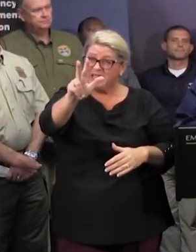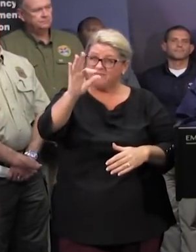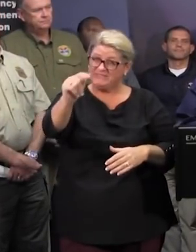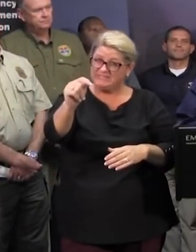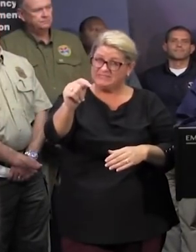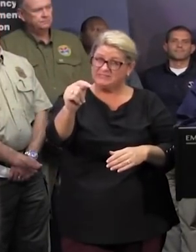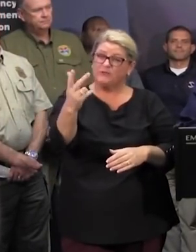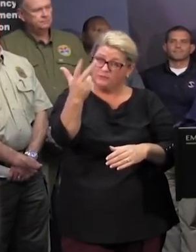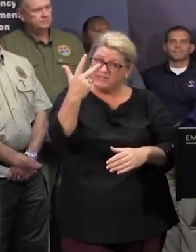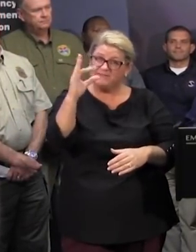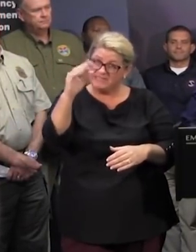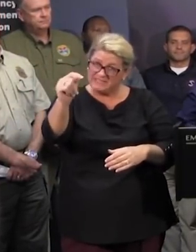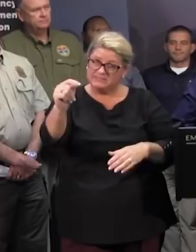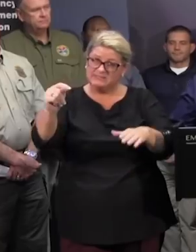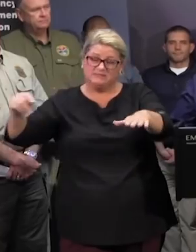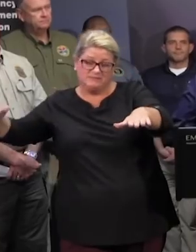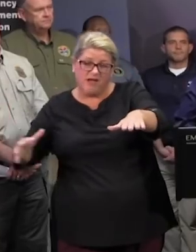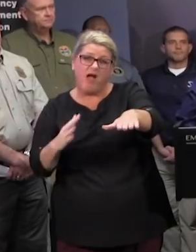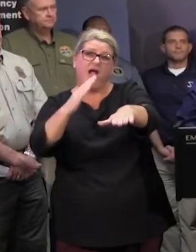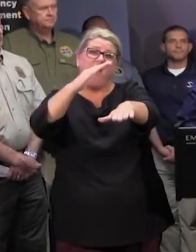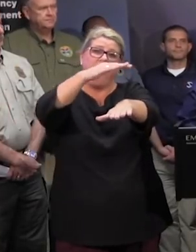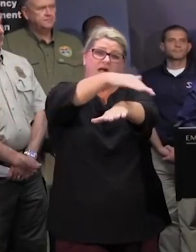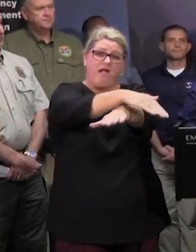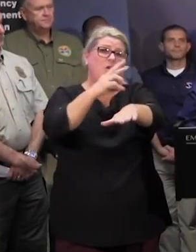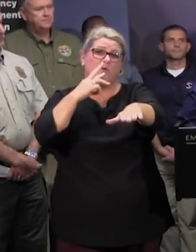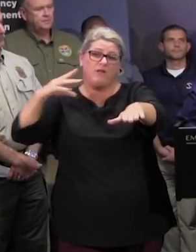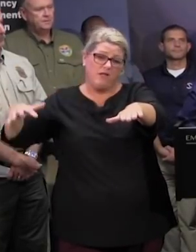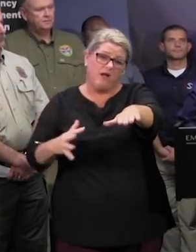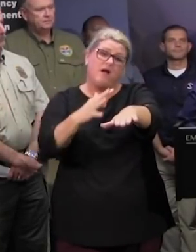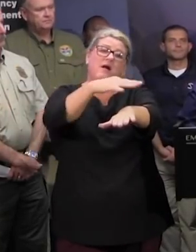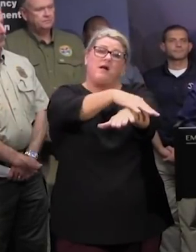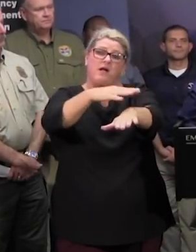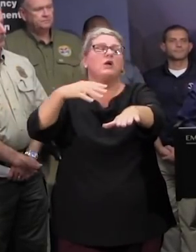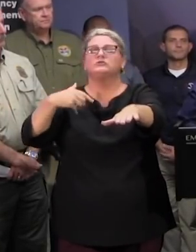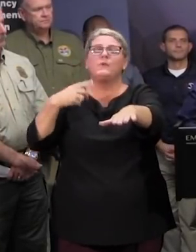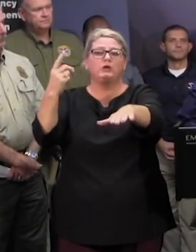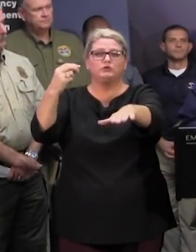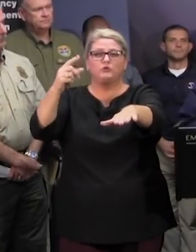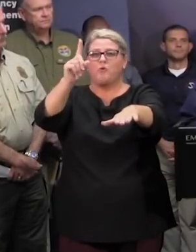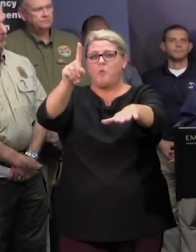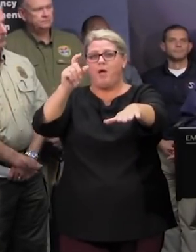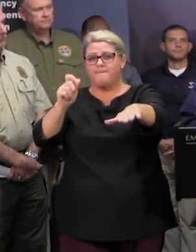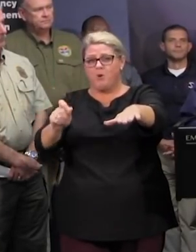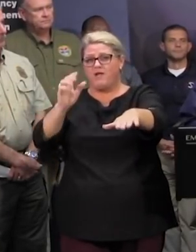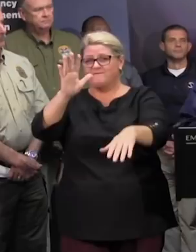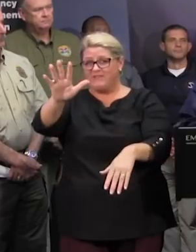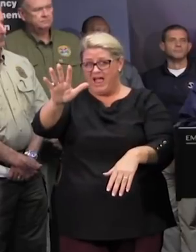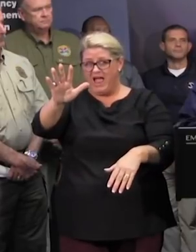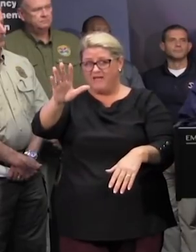potential overtopping of the roadway and so in order to protect that we're planning to build about a 1.5